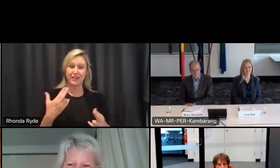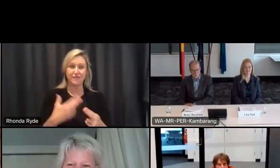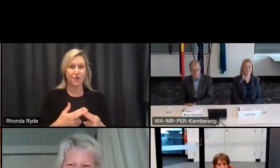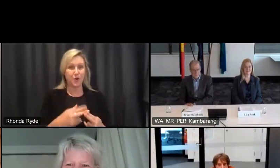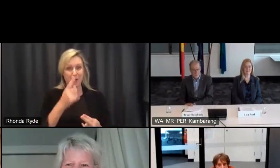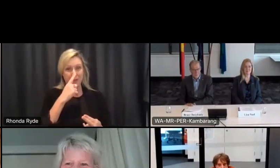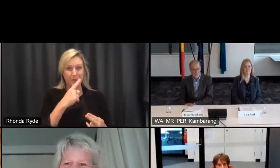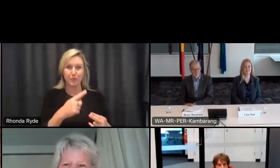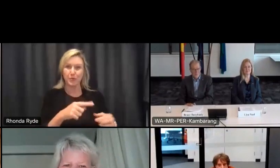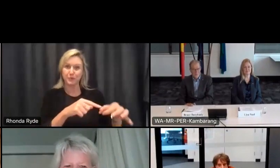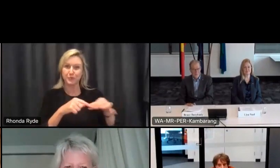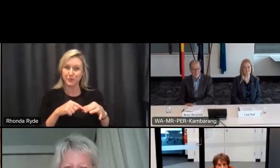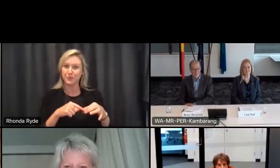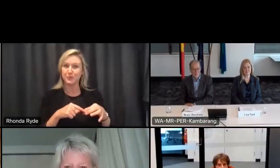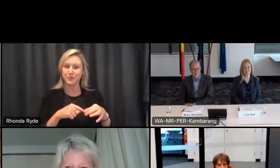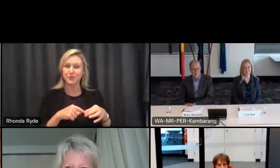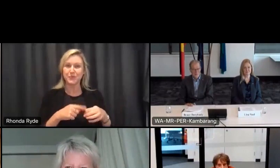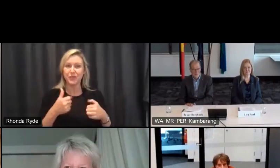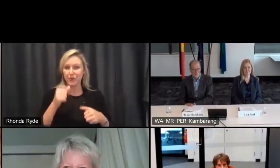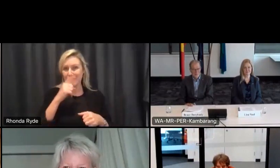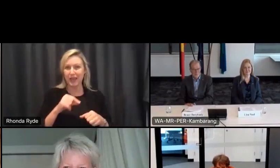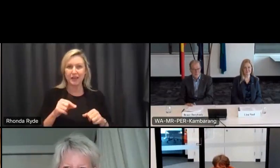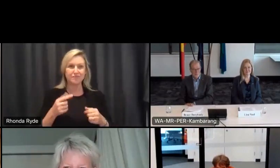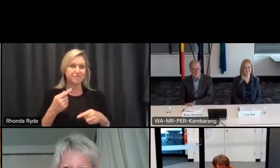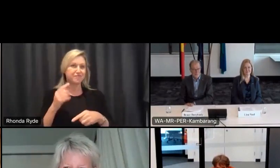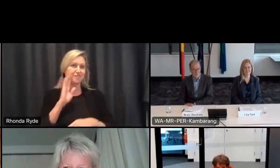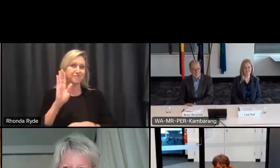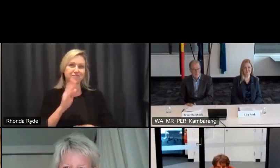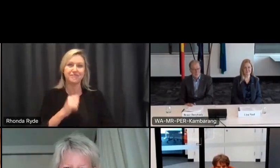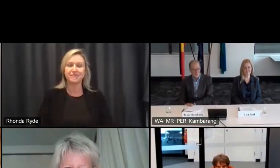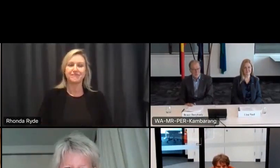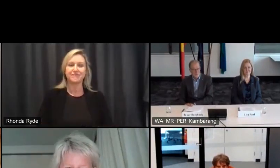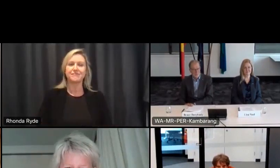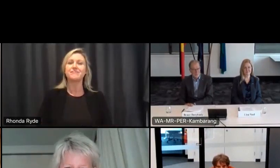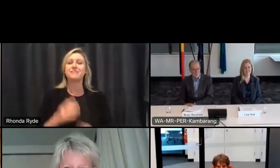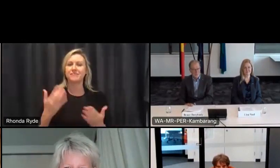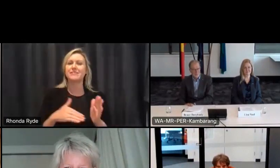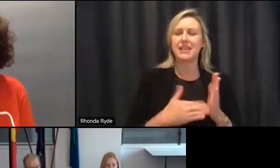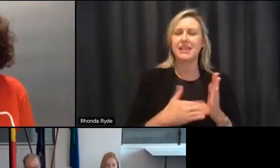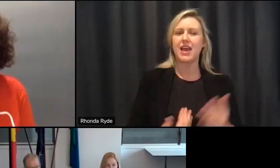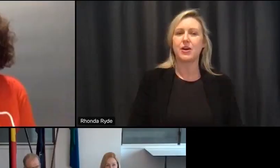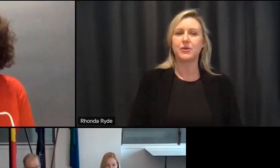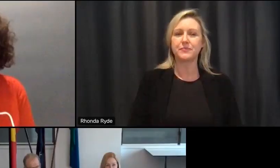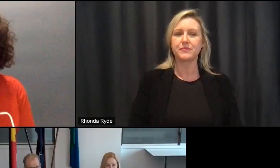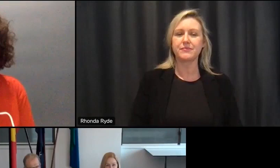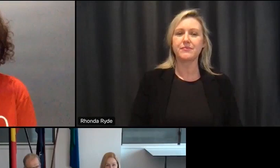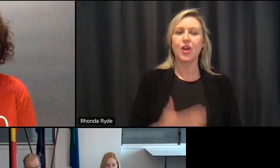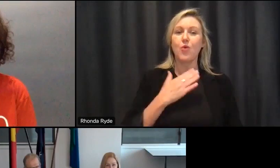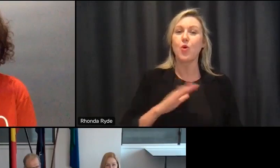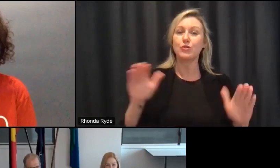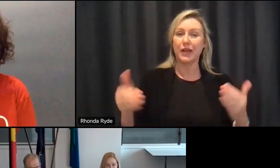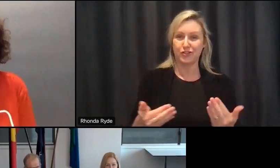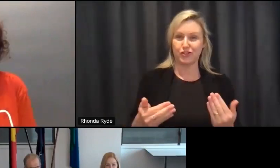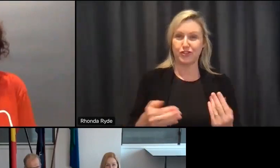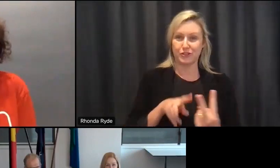people and um hopefully get to say something too but um for now i would like to introduce uh